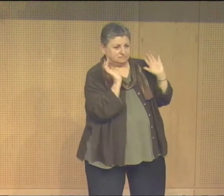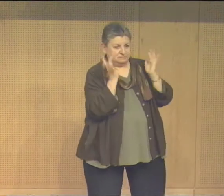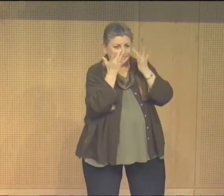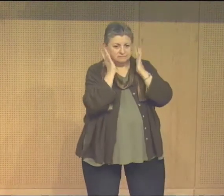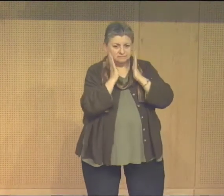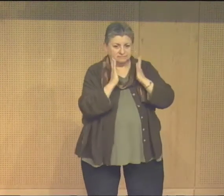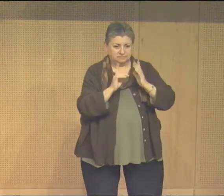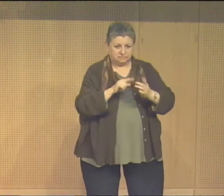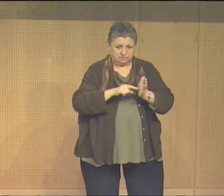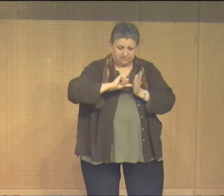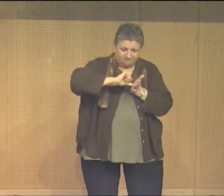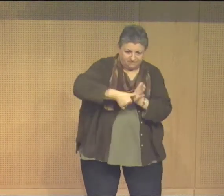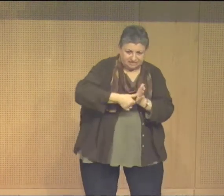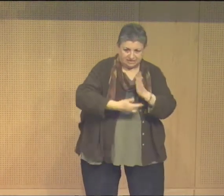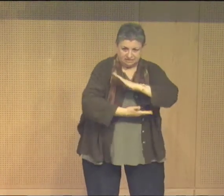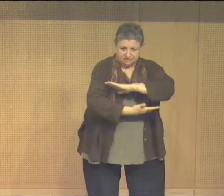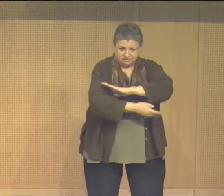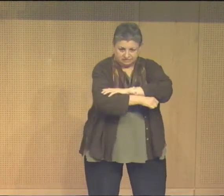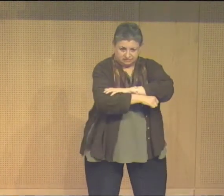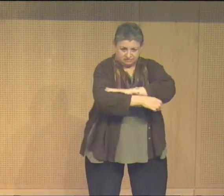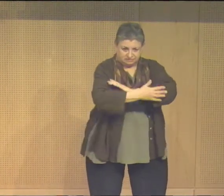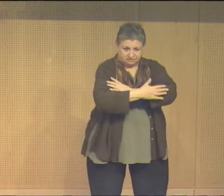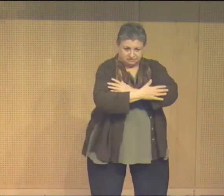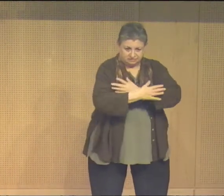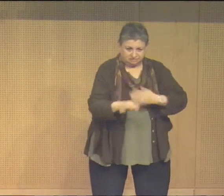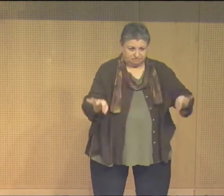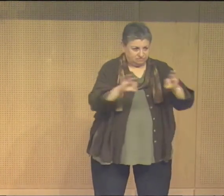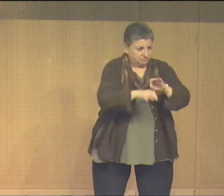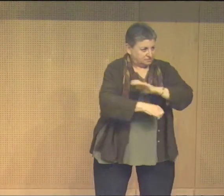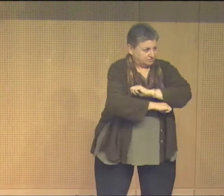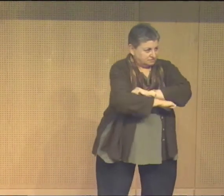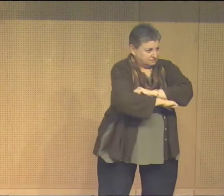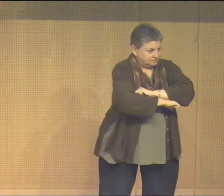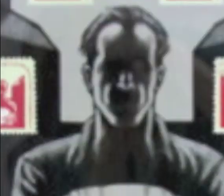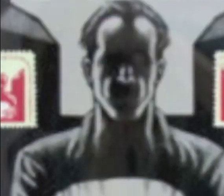to symbolize the importance